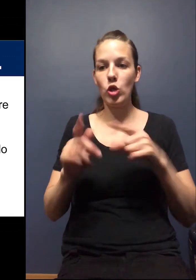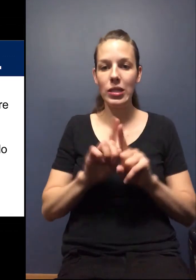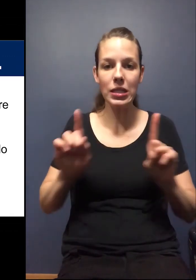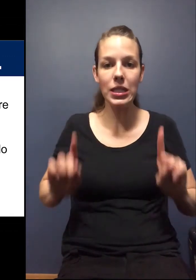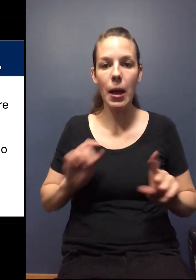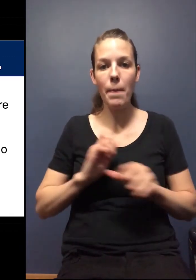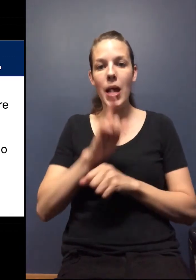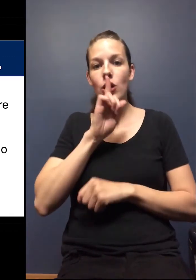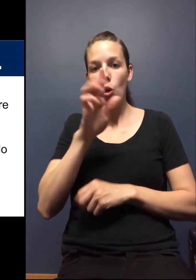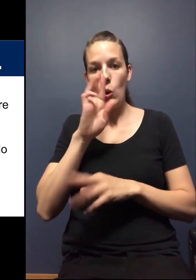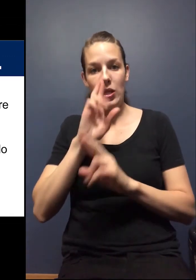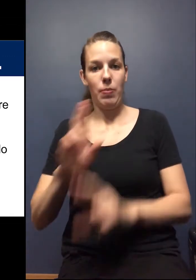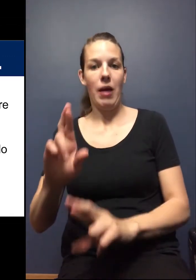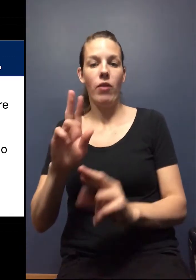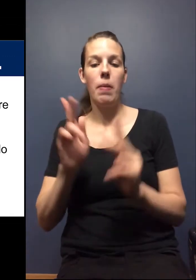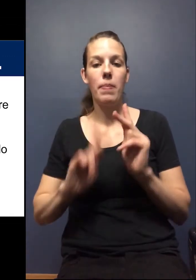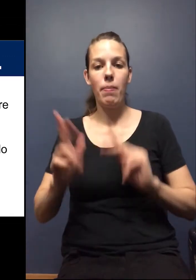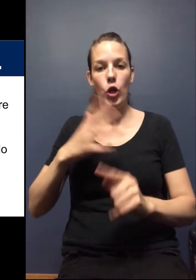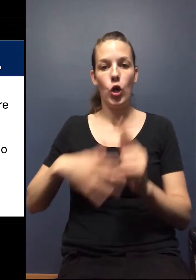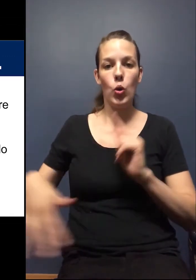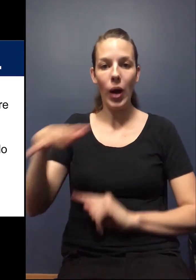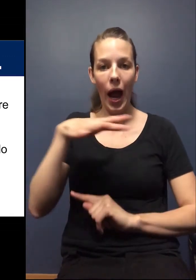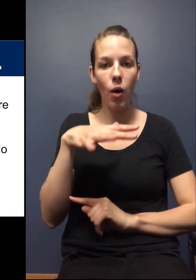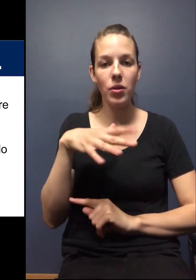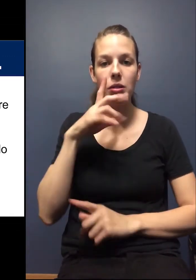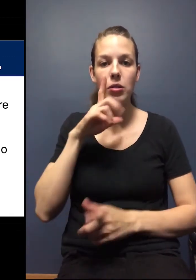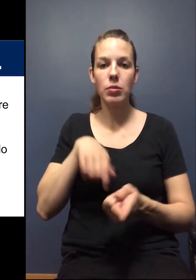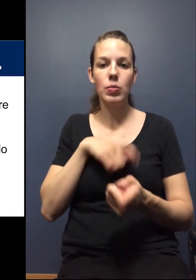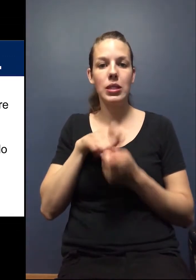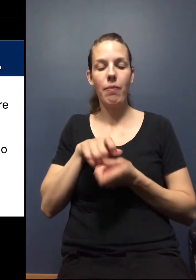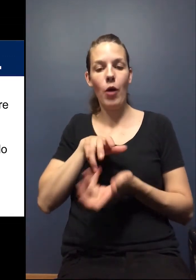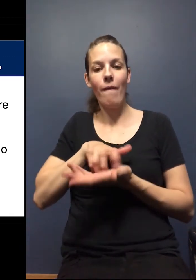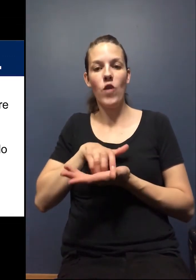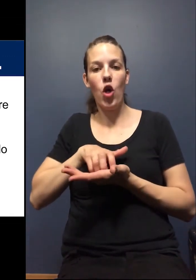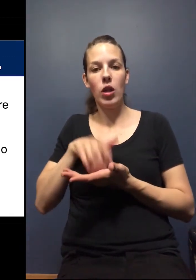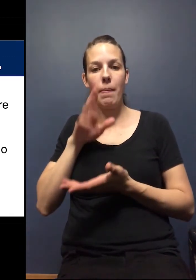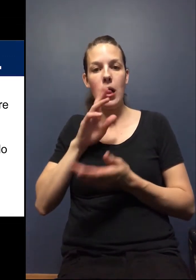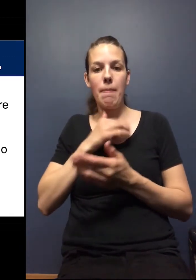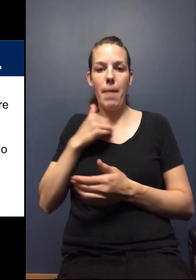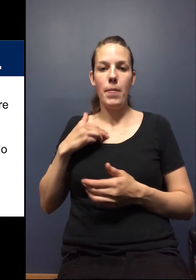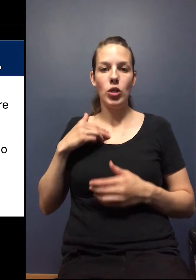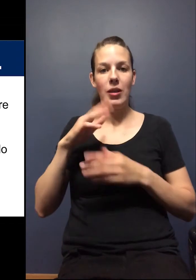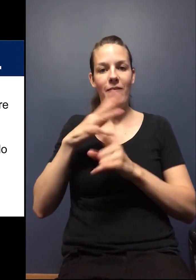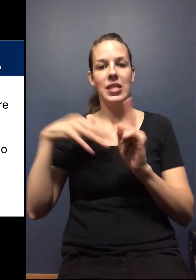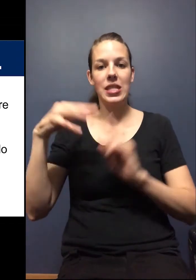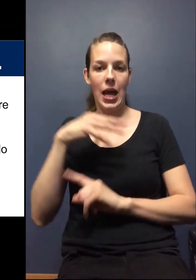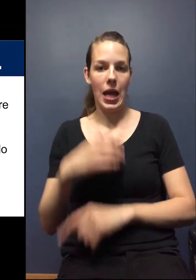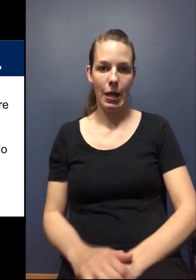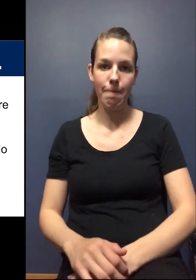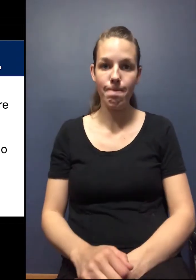sure that you're being respectful for people you around, particularly our vulnerable members of the society.